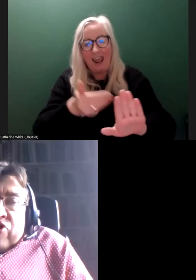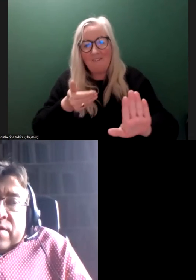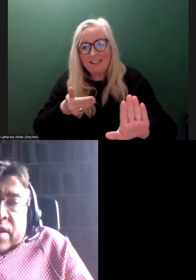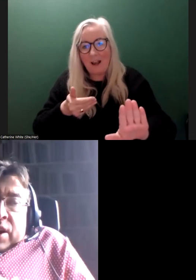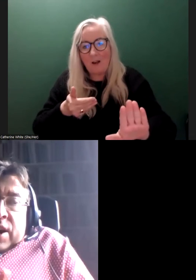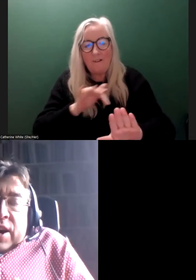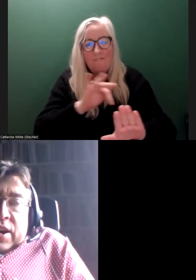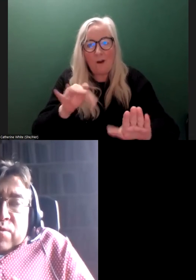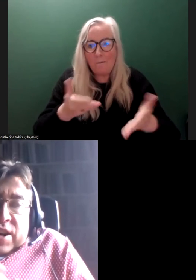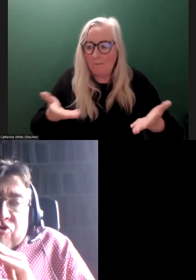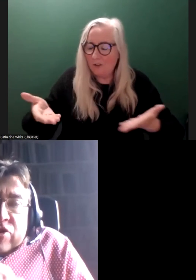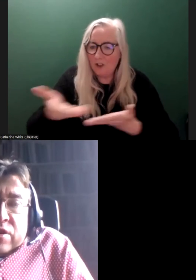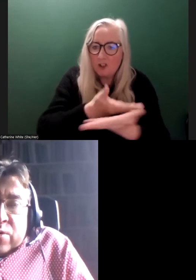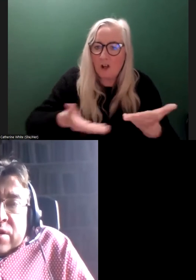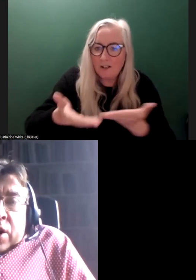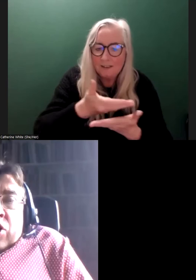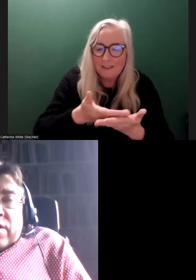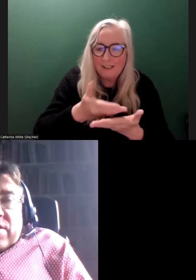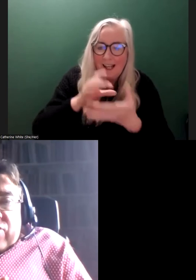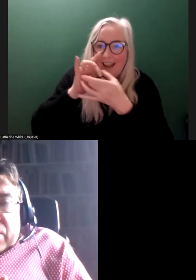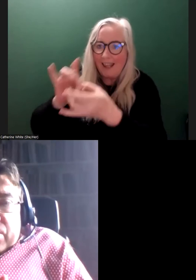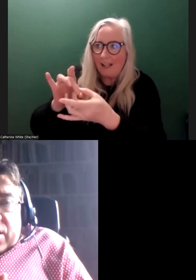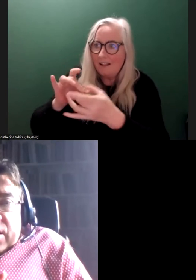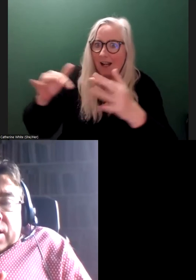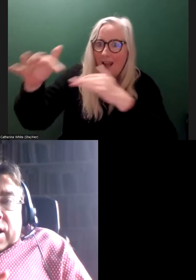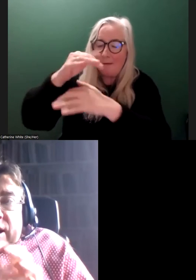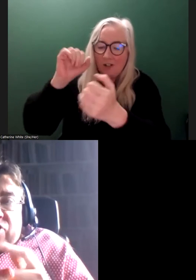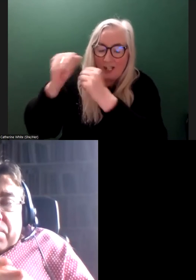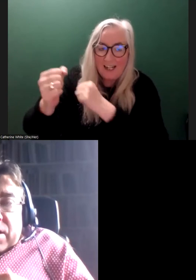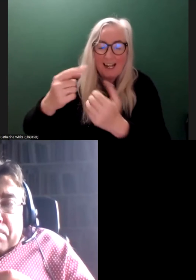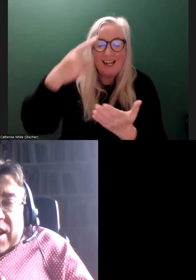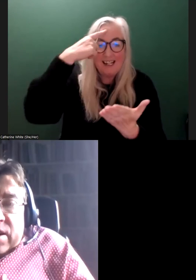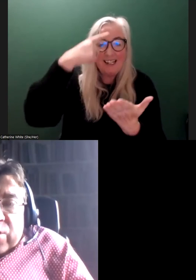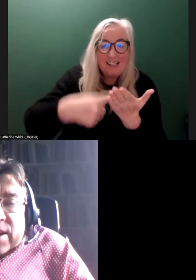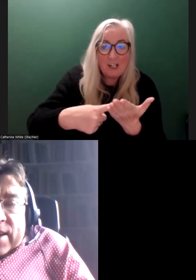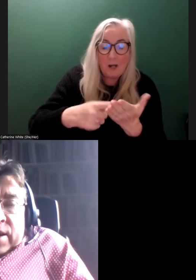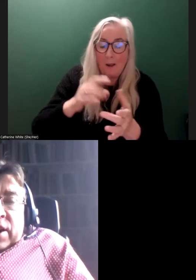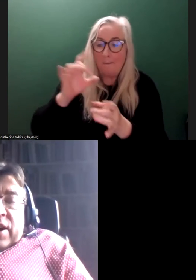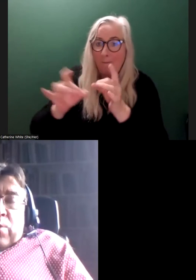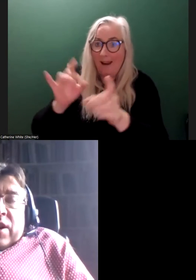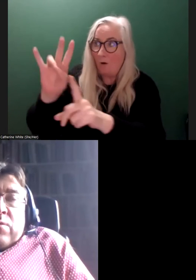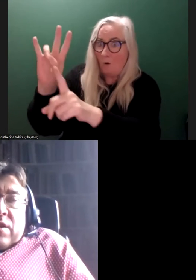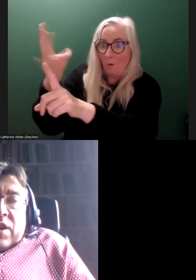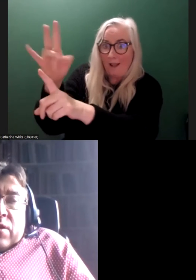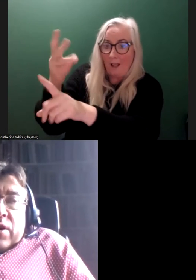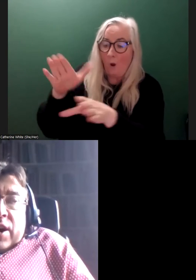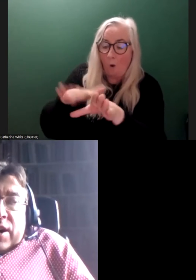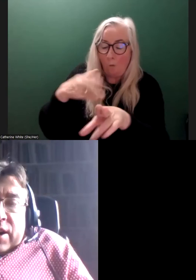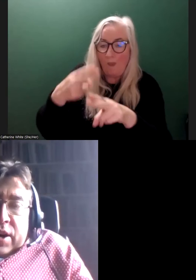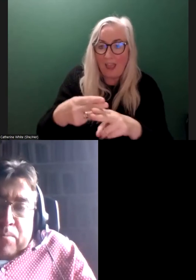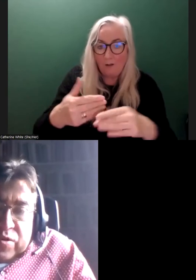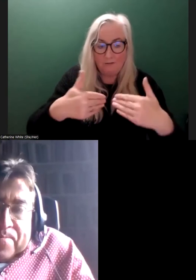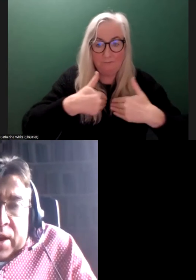discussions in relation to it, or decisions are actually being made quickly without their